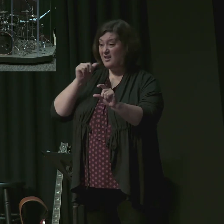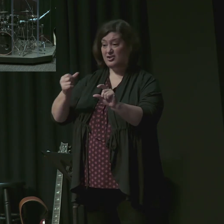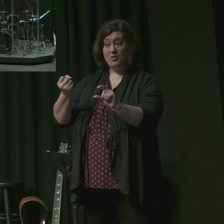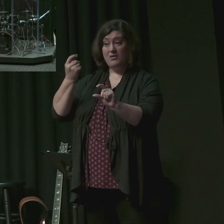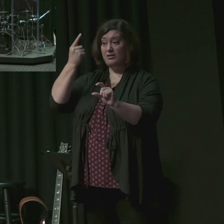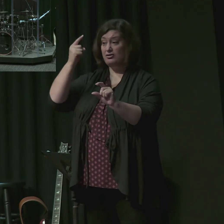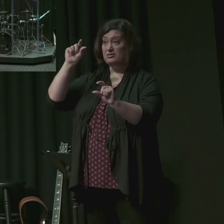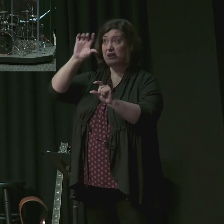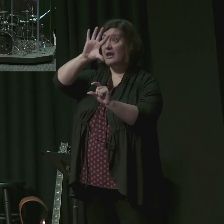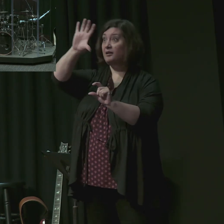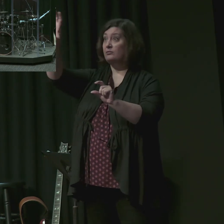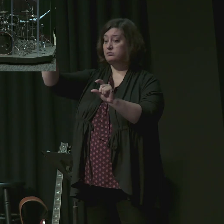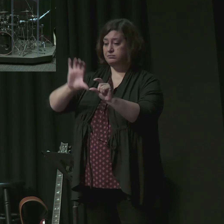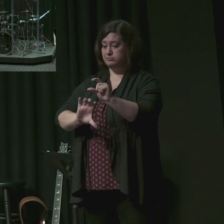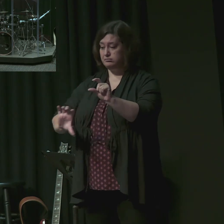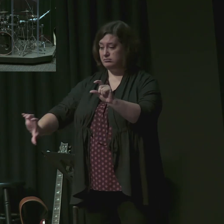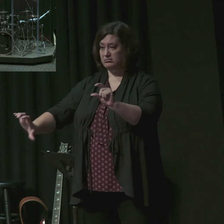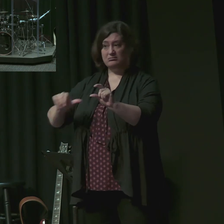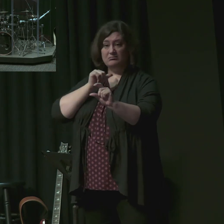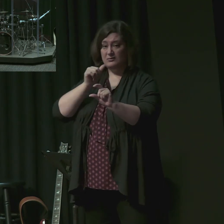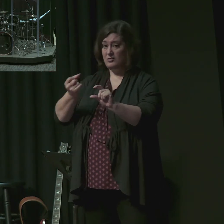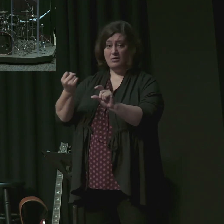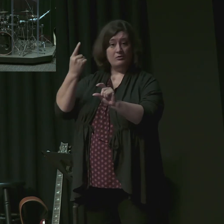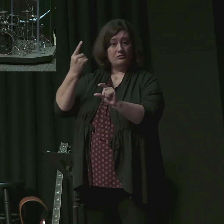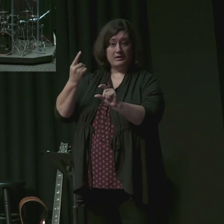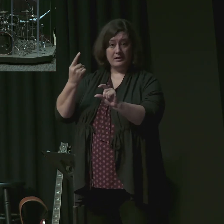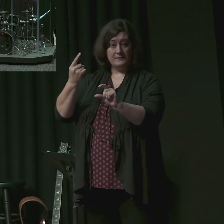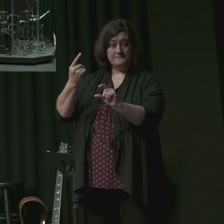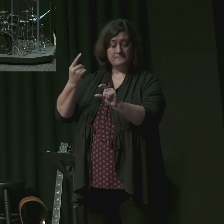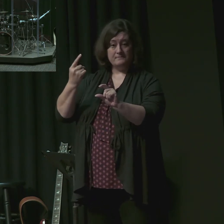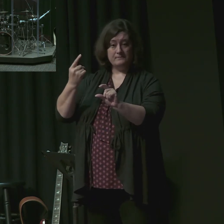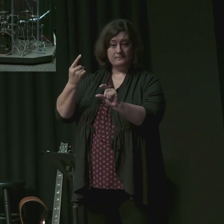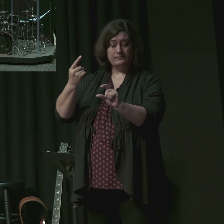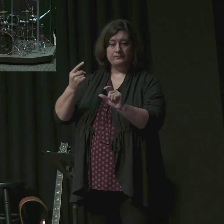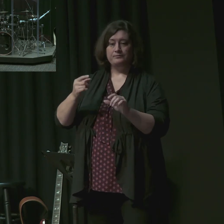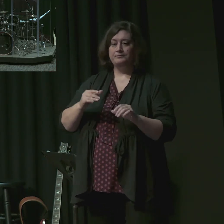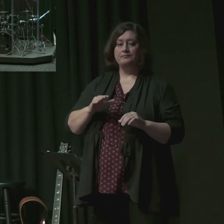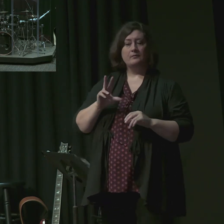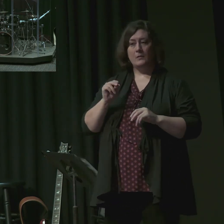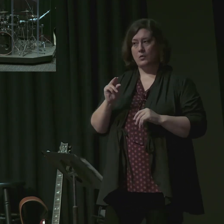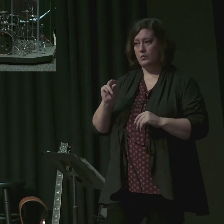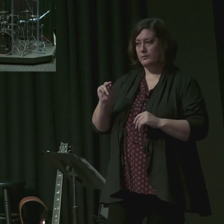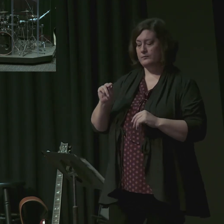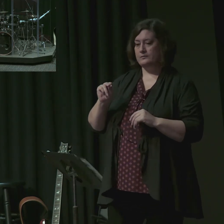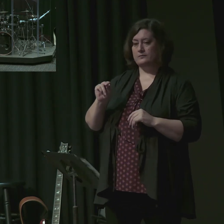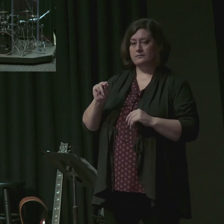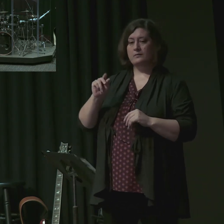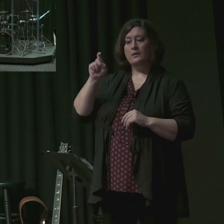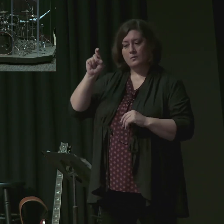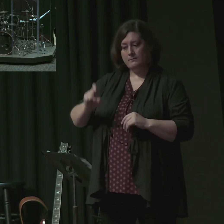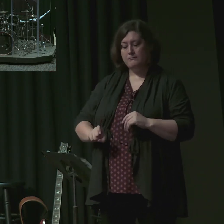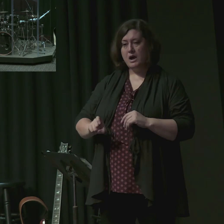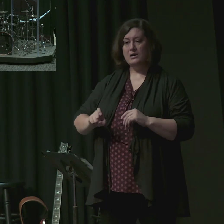understood what He was doing when He gave us His revelation in the form that He did.